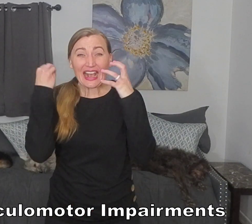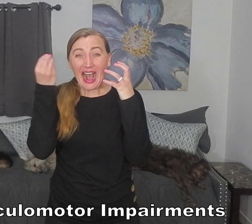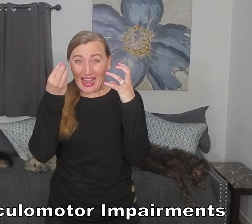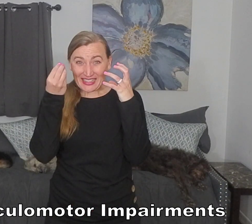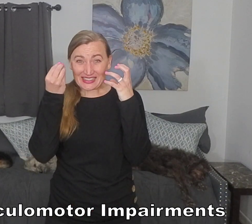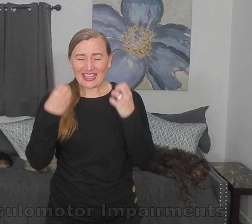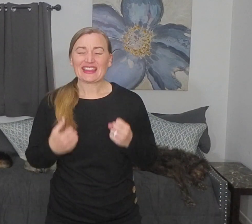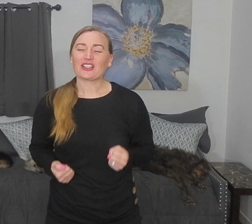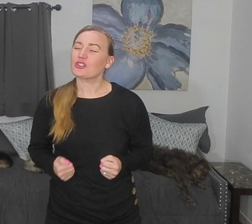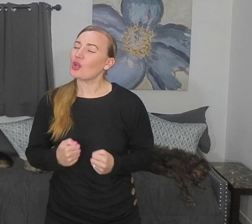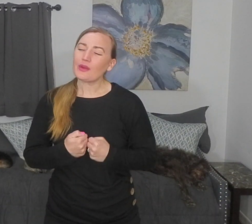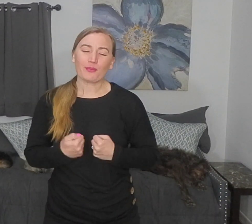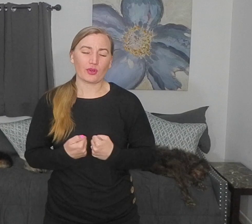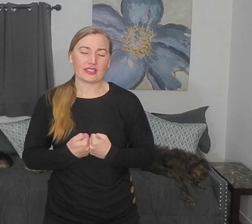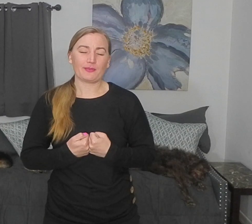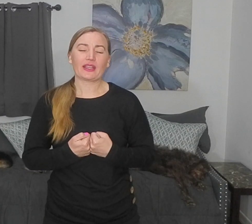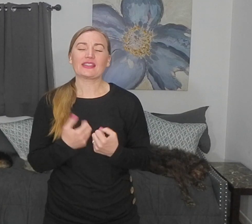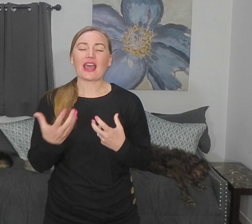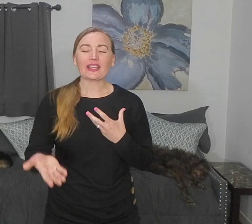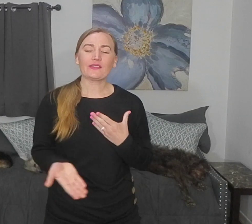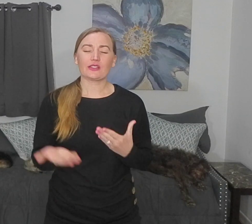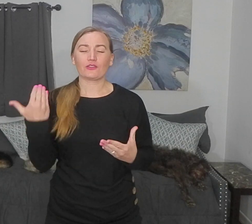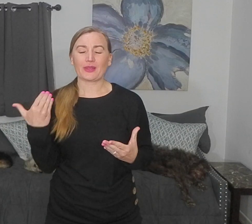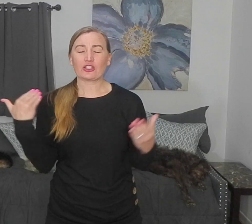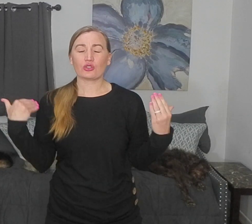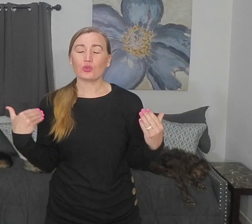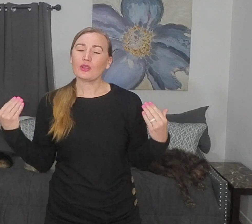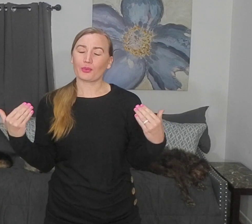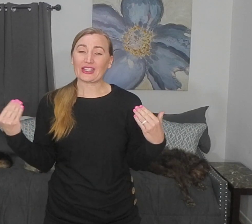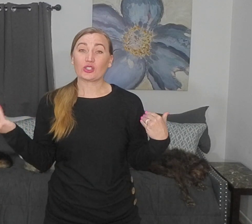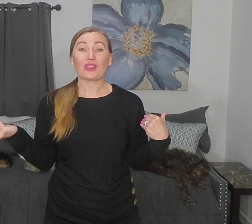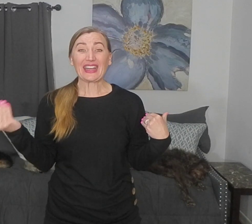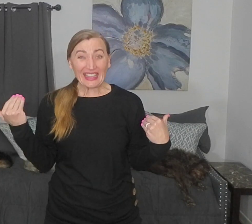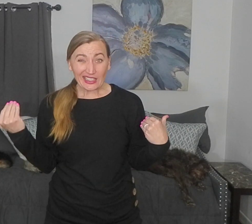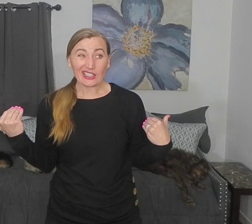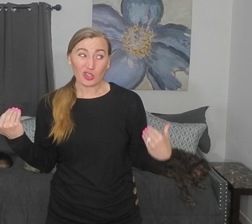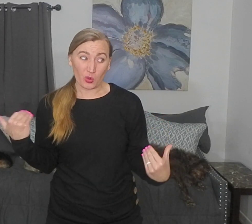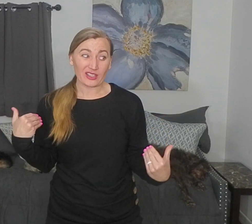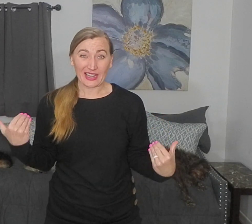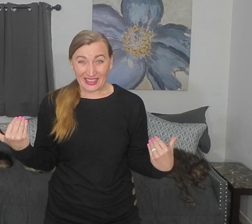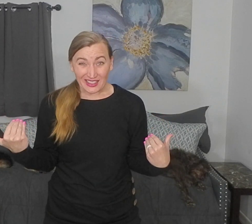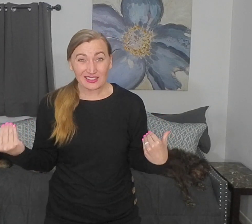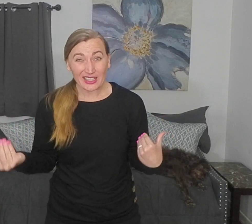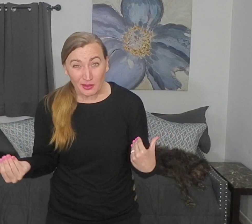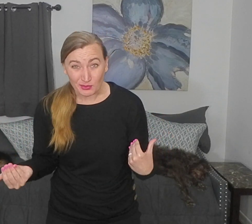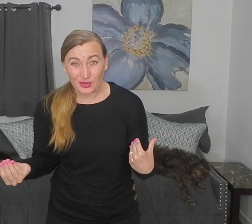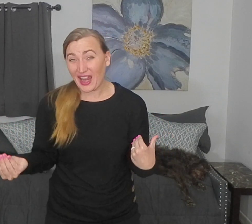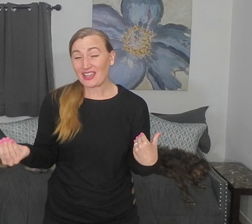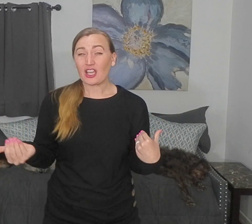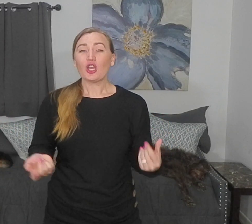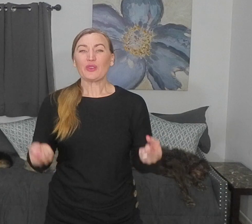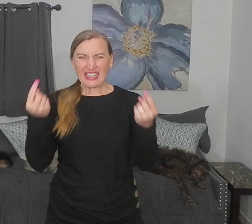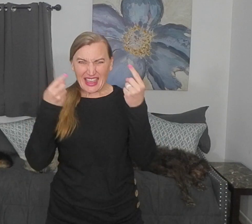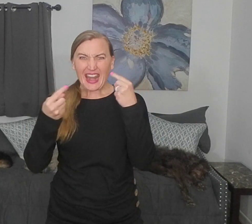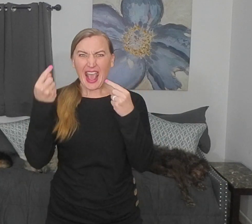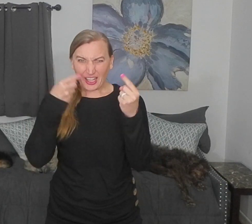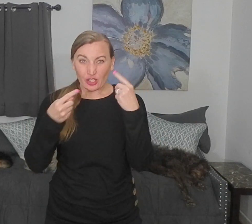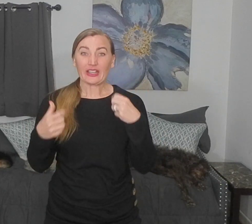eyes. And that's so important because that gives information to the brain so that it can coordinate the limbs, right? We need that accurate